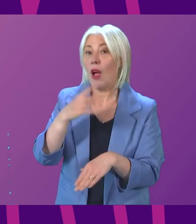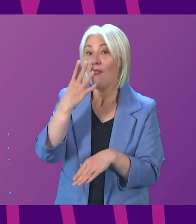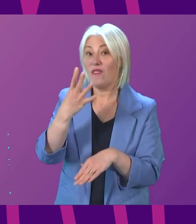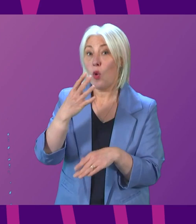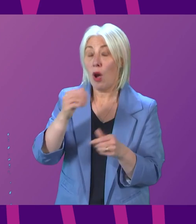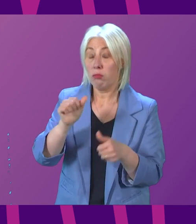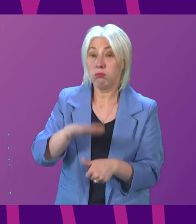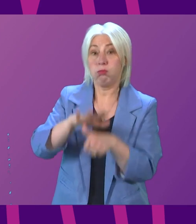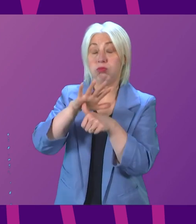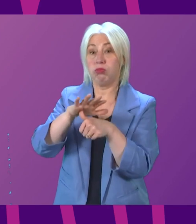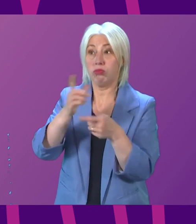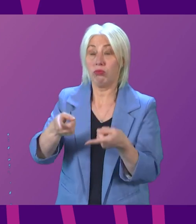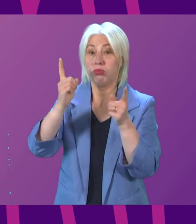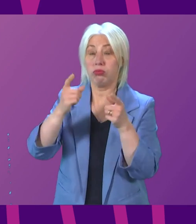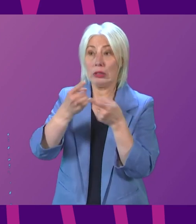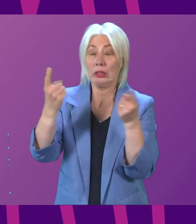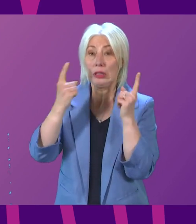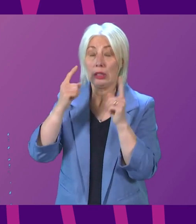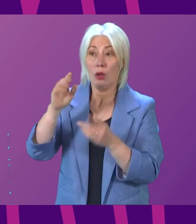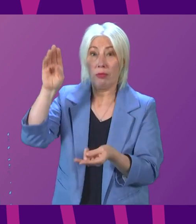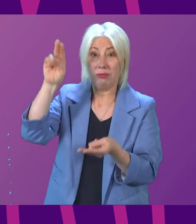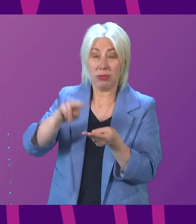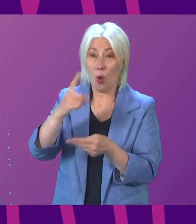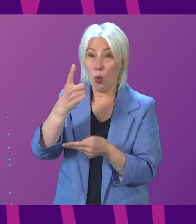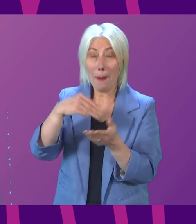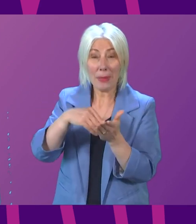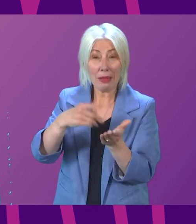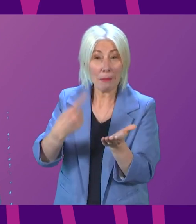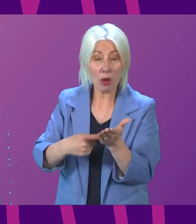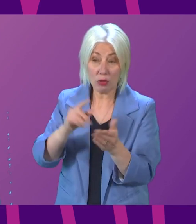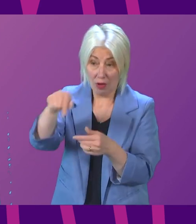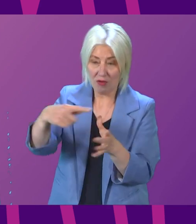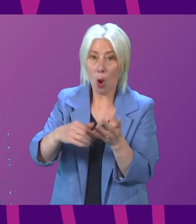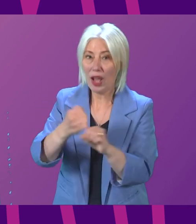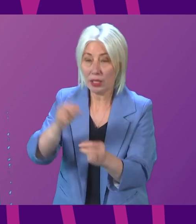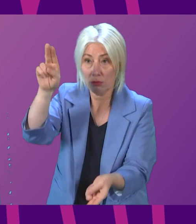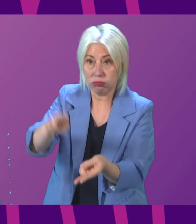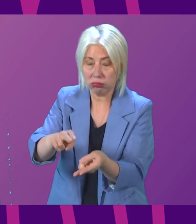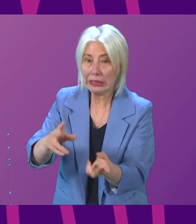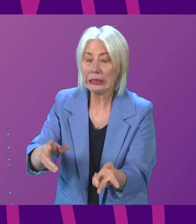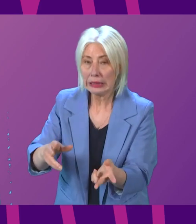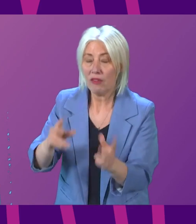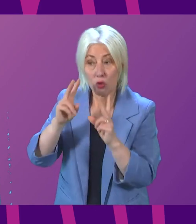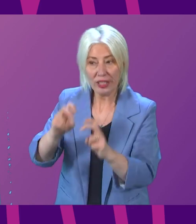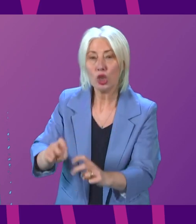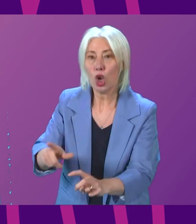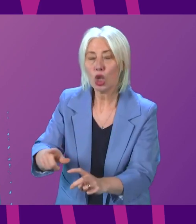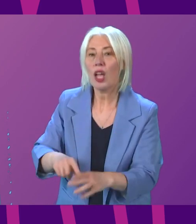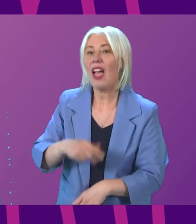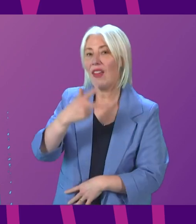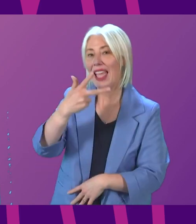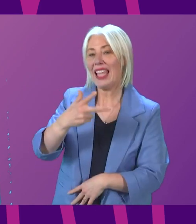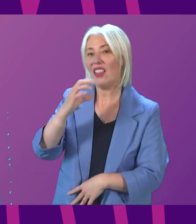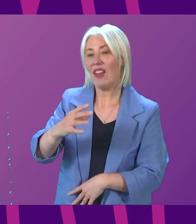research institutions facing decreases of greater than one million from August. Can I ask the First Minister, with 85%